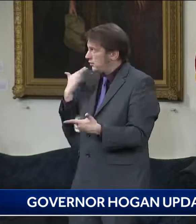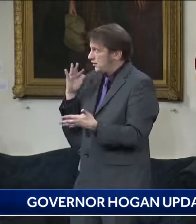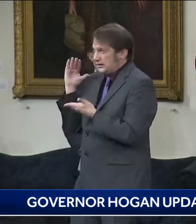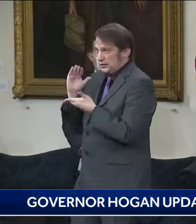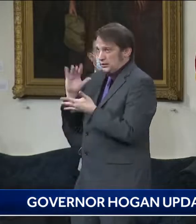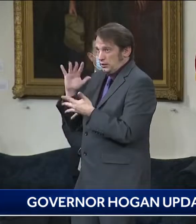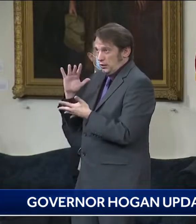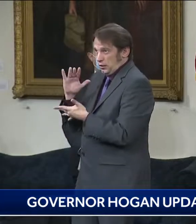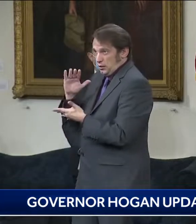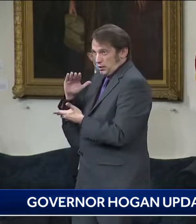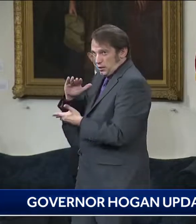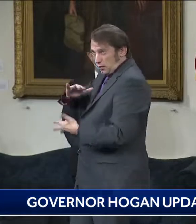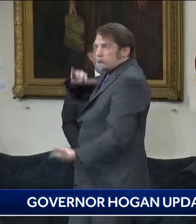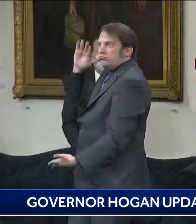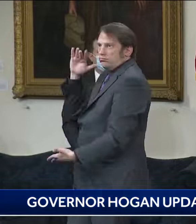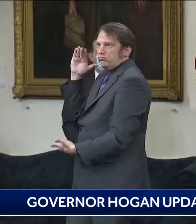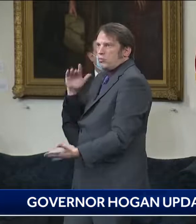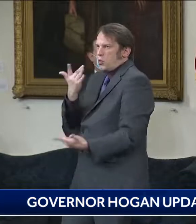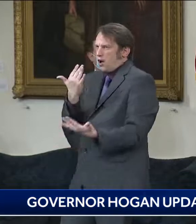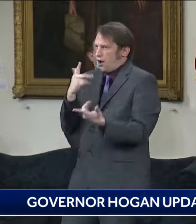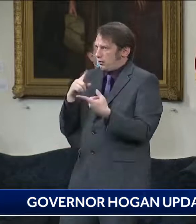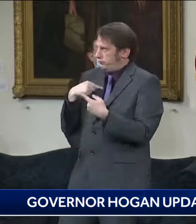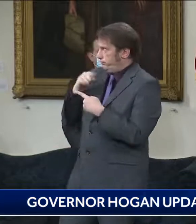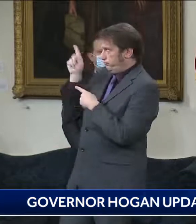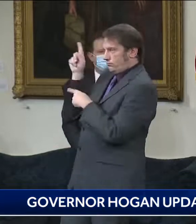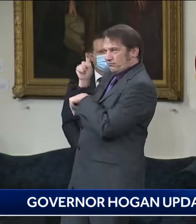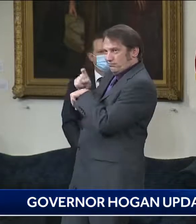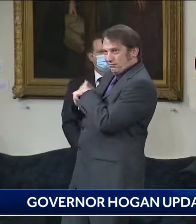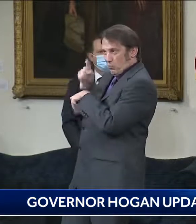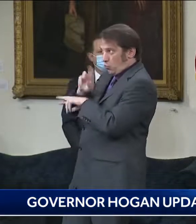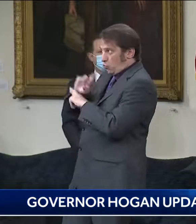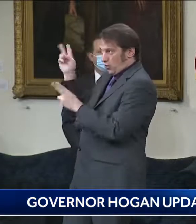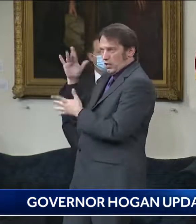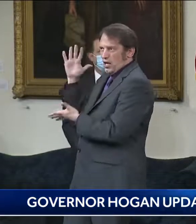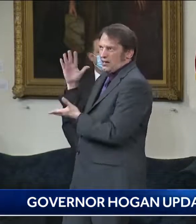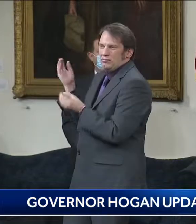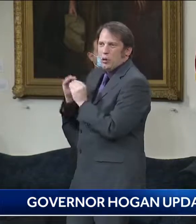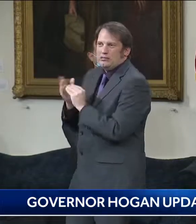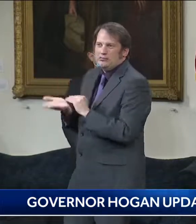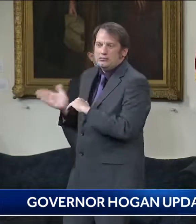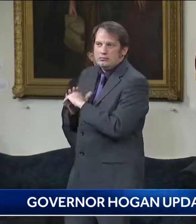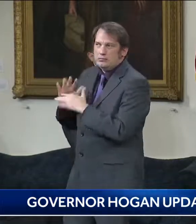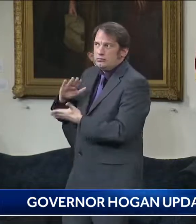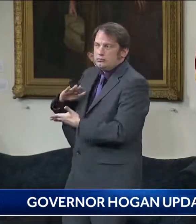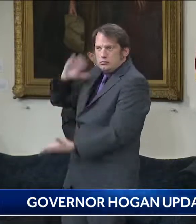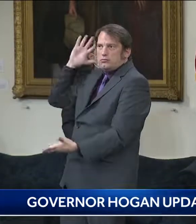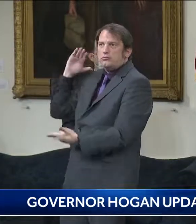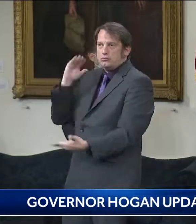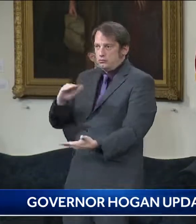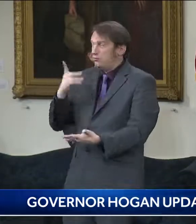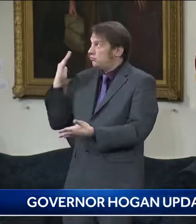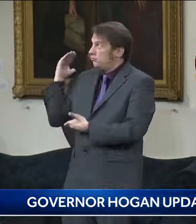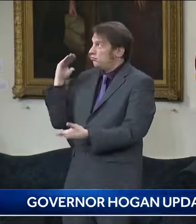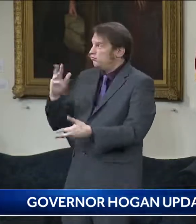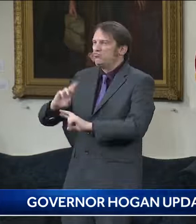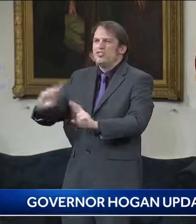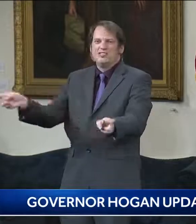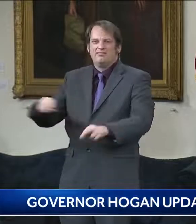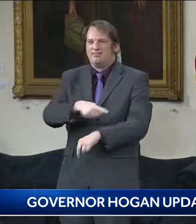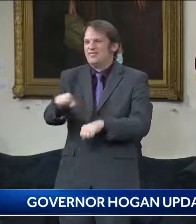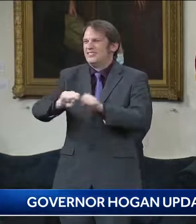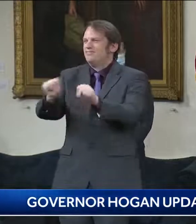to, but till that time comes when we do have increased numbers and then they'll be distributed equitably. But these, they represent